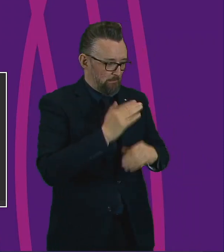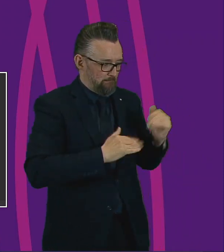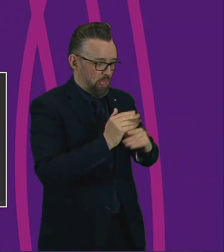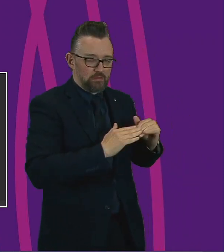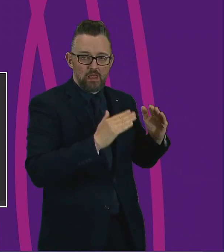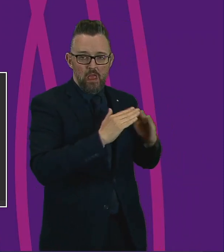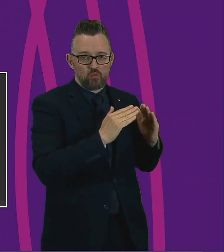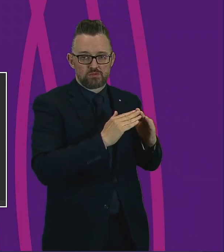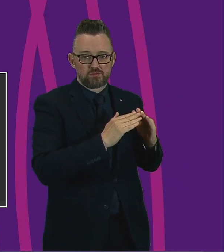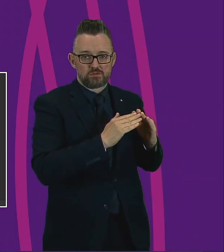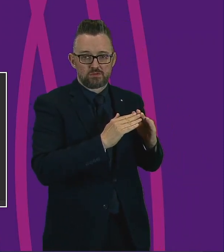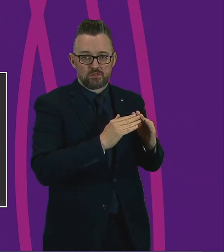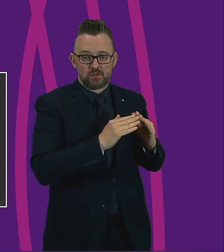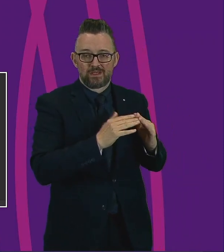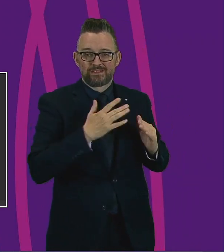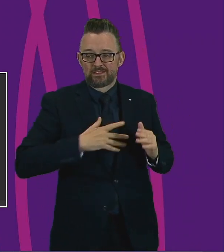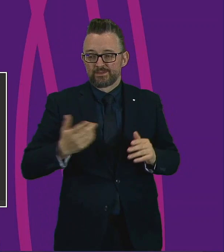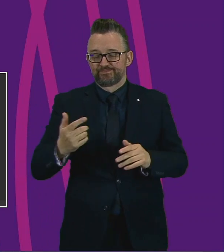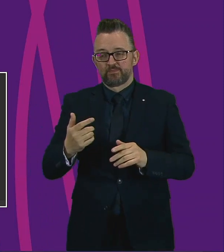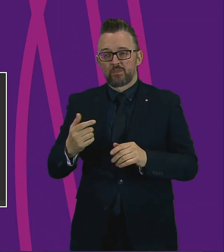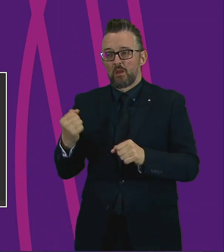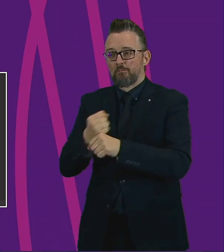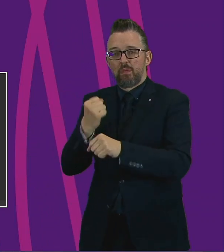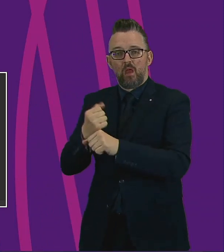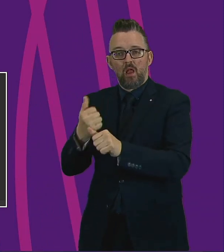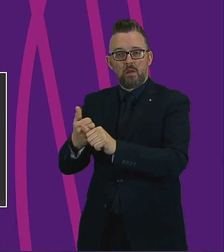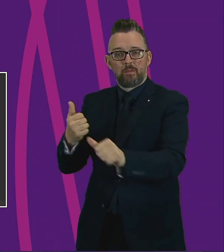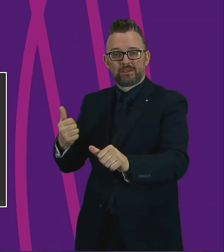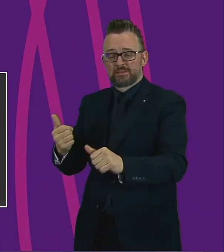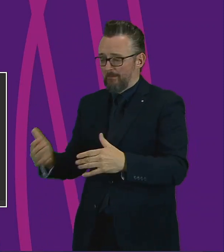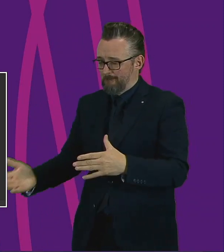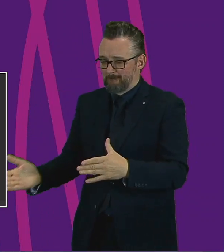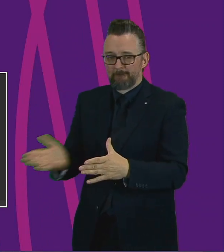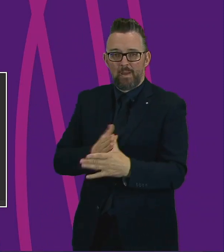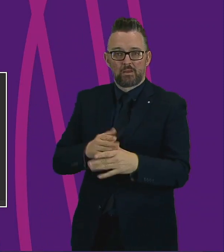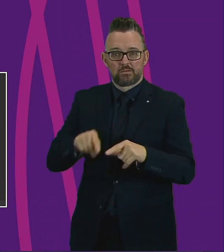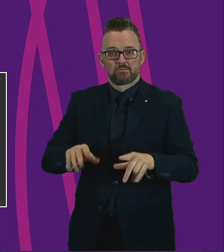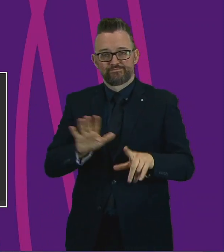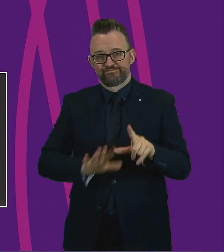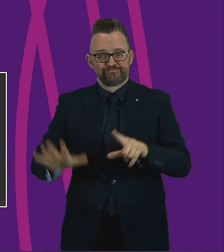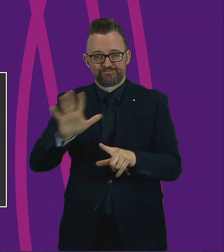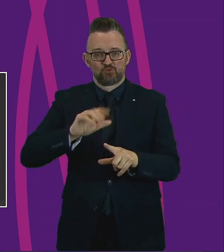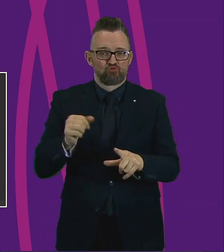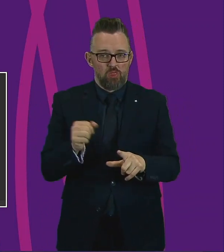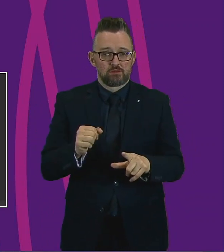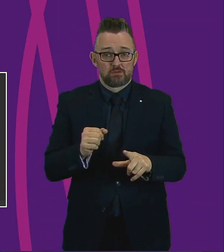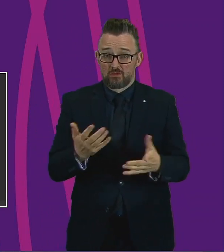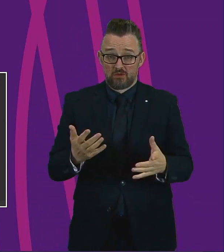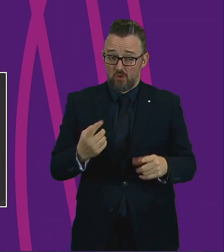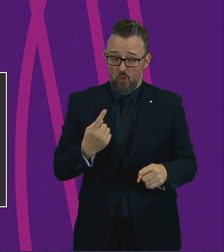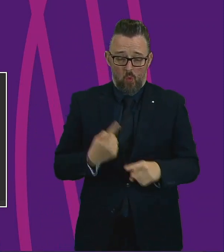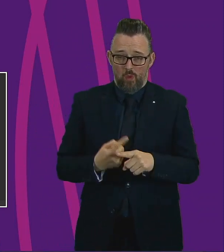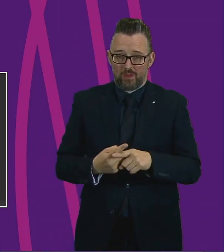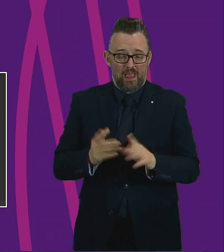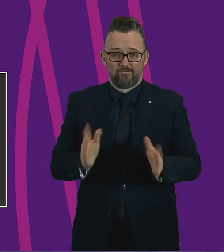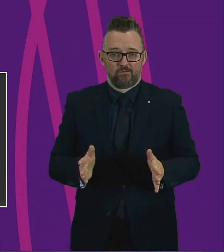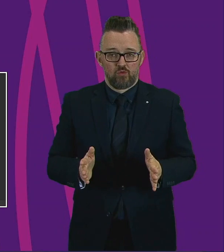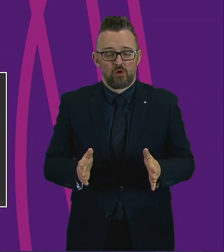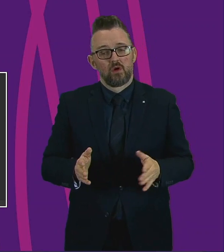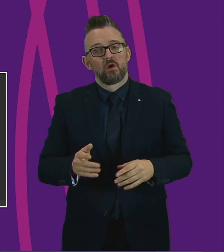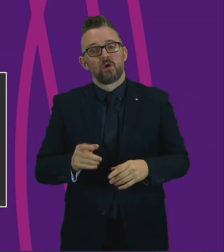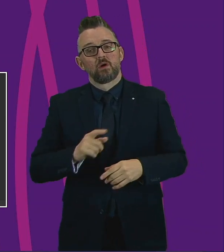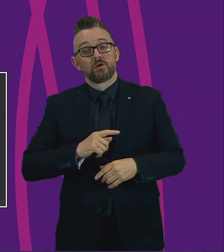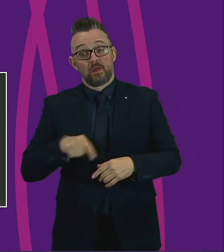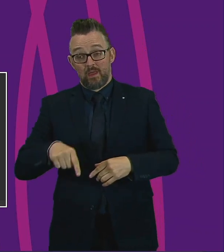and we need to get the construction industry back working here in Scotland as soon as possible. We will not